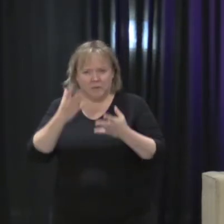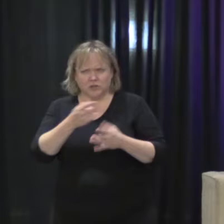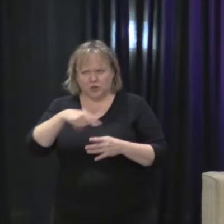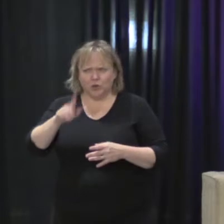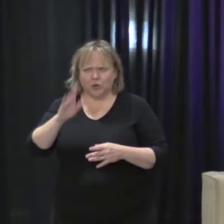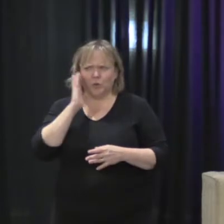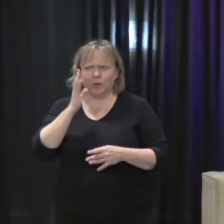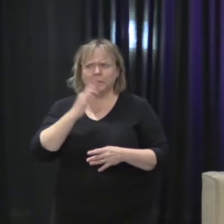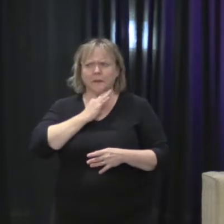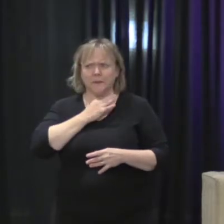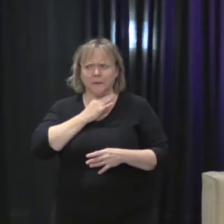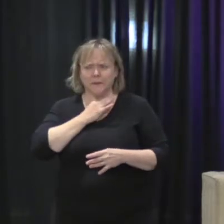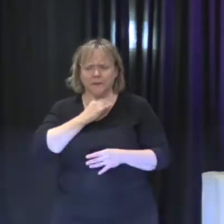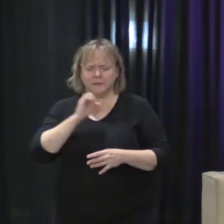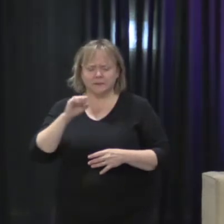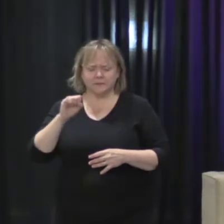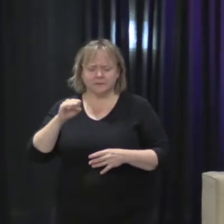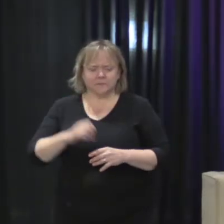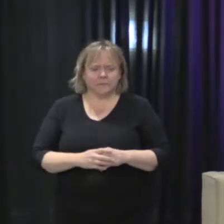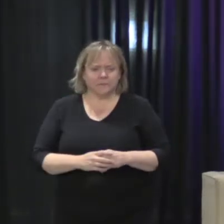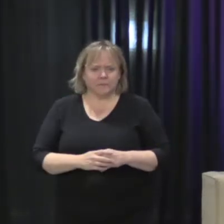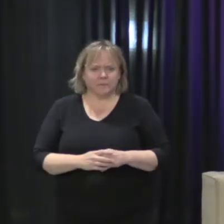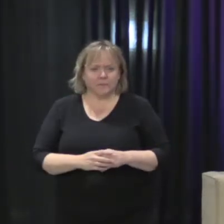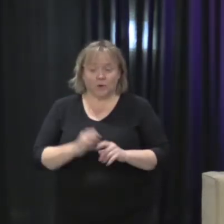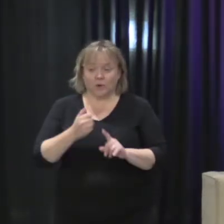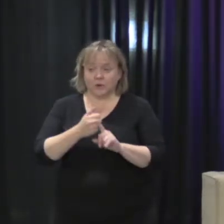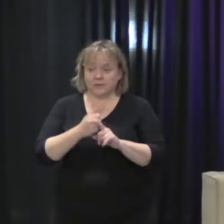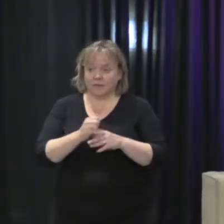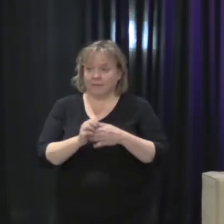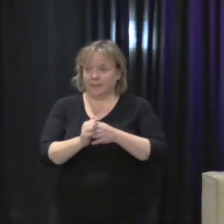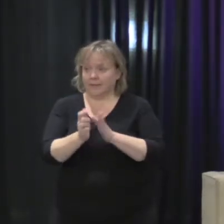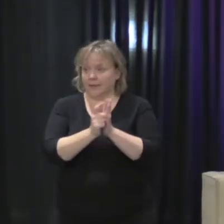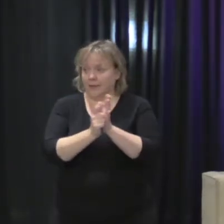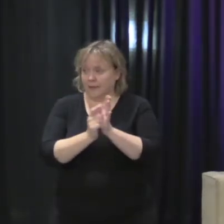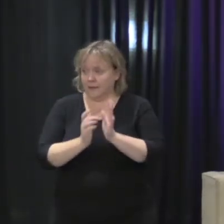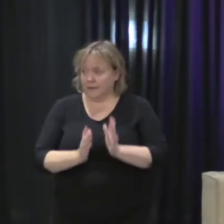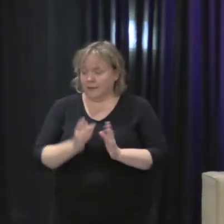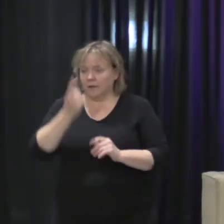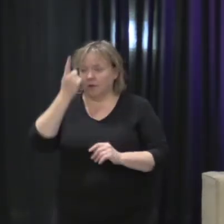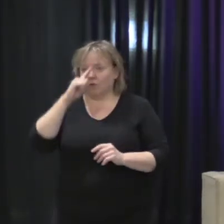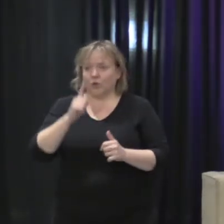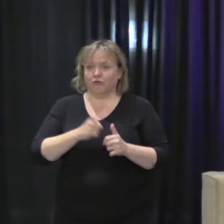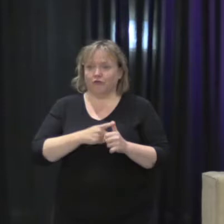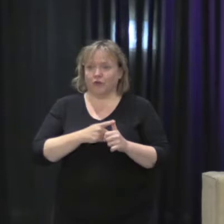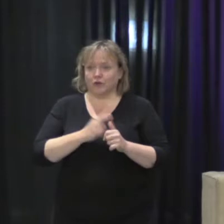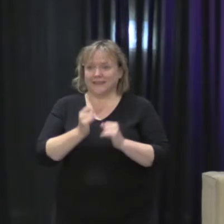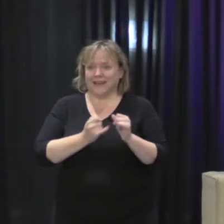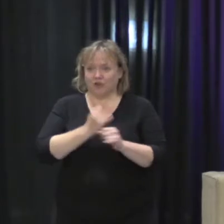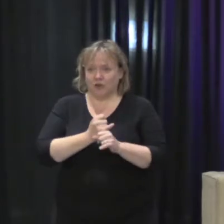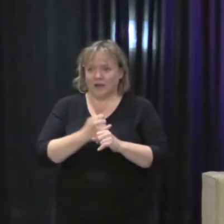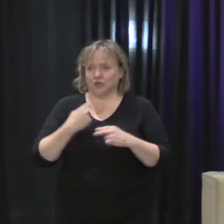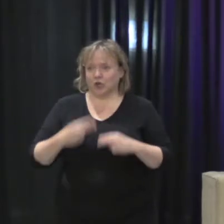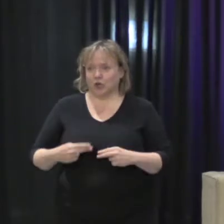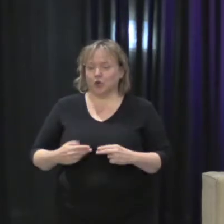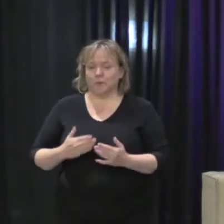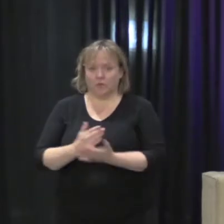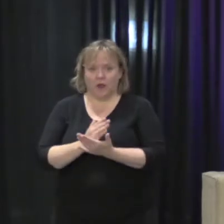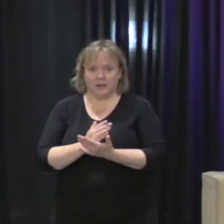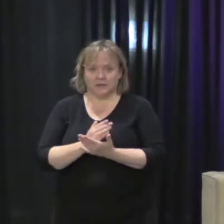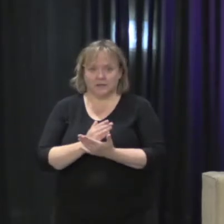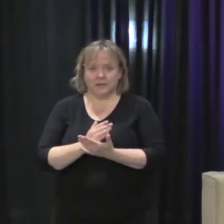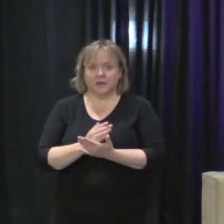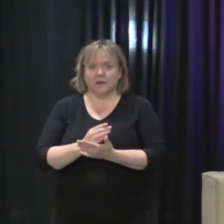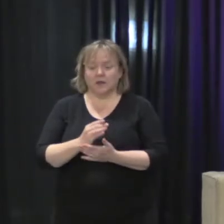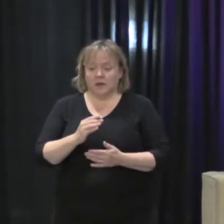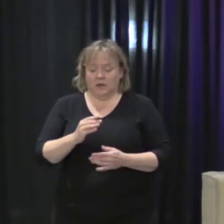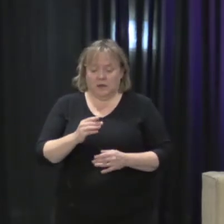think. Like how Carrie was the lead counsel on the first international human rights case brought by